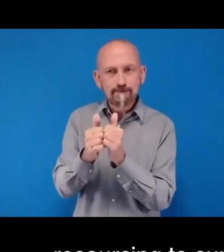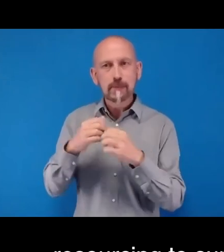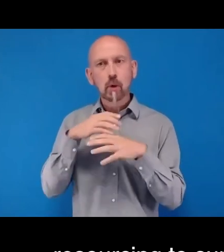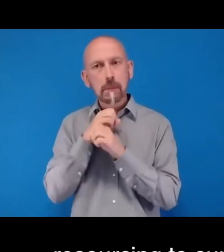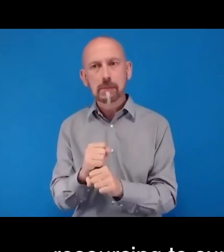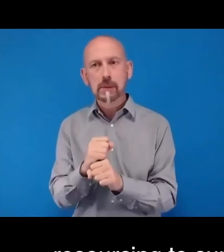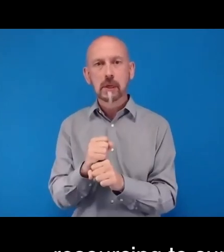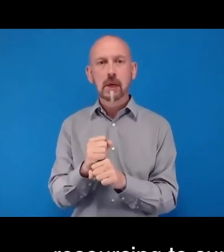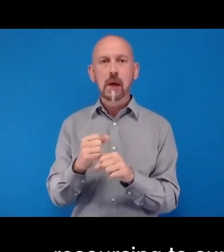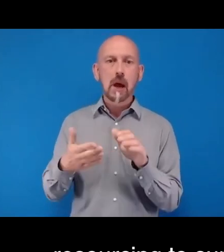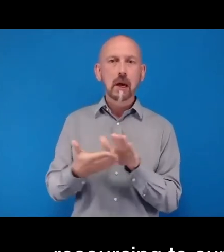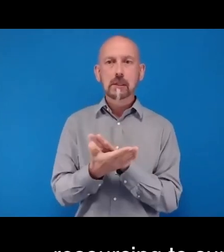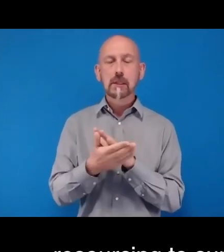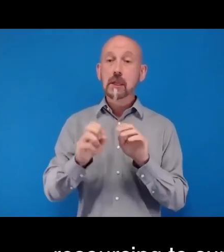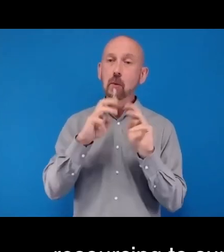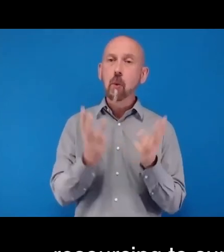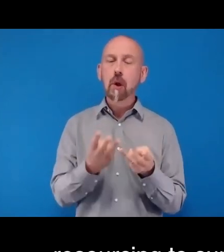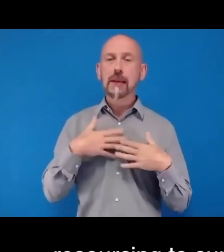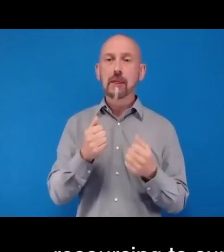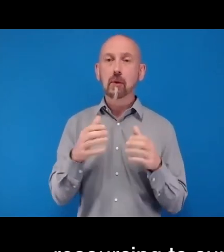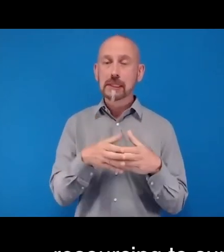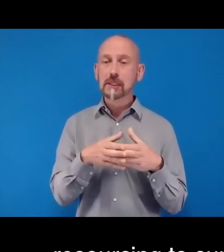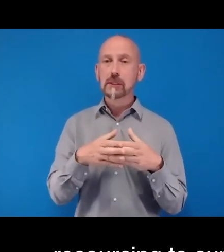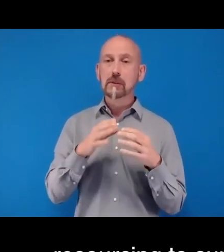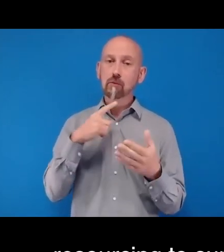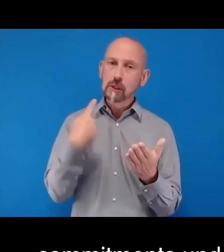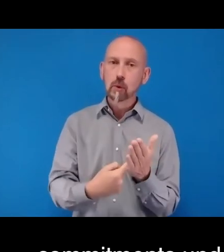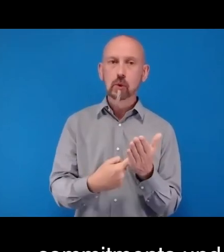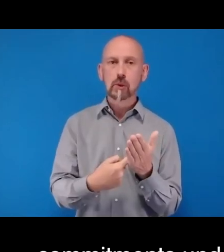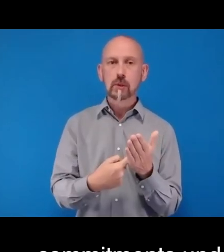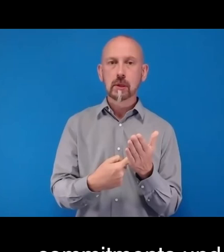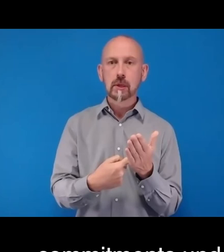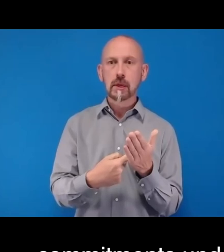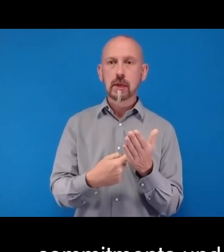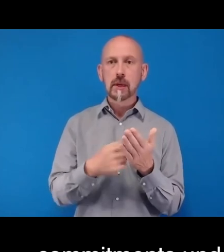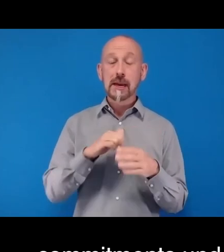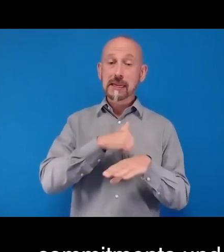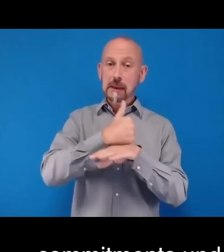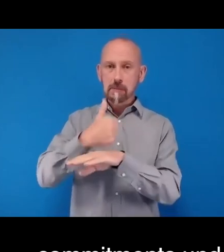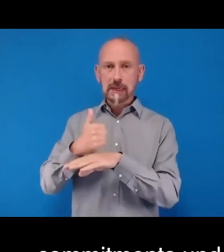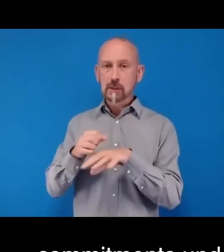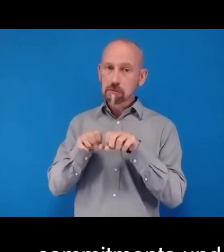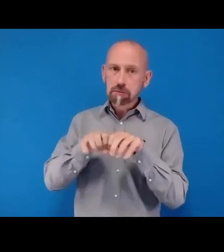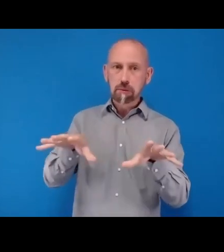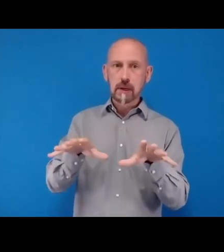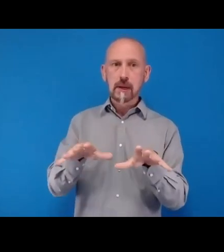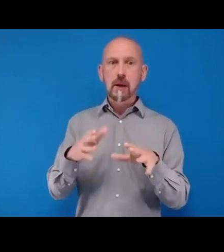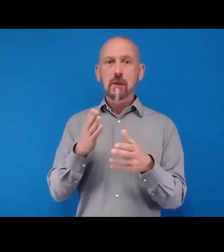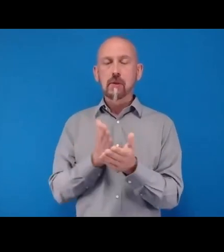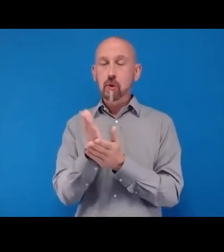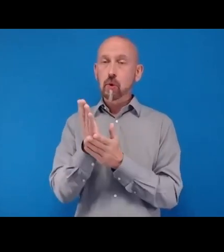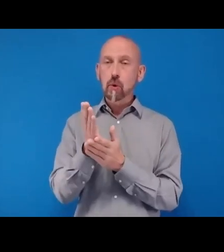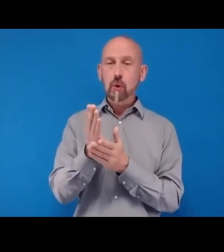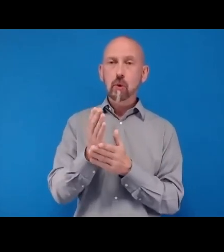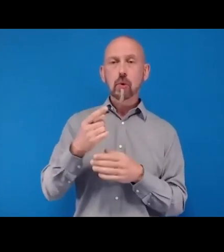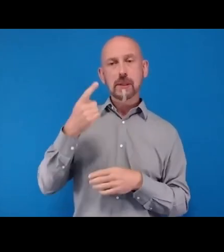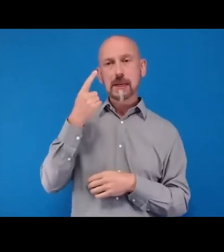resolution, and implement the iPad within the eye health system. That's all from me. Thank you